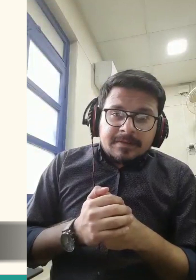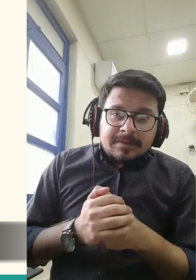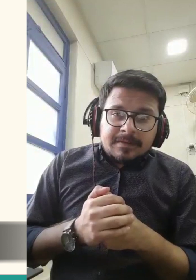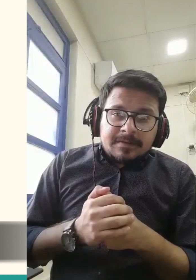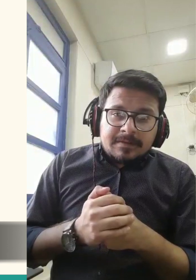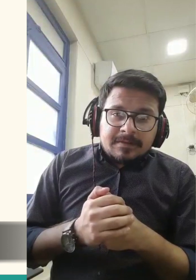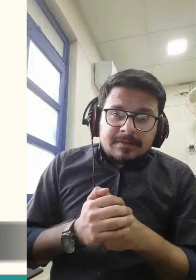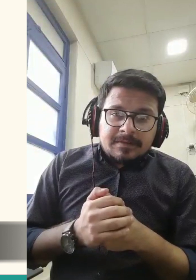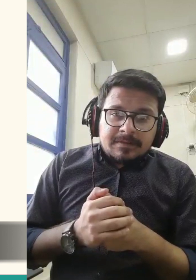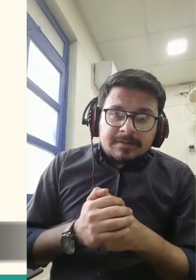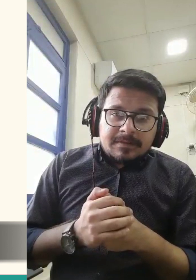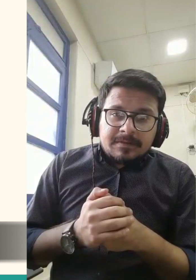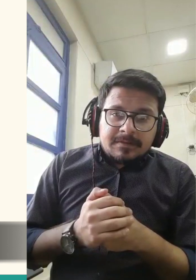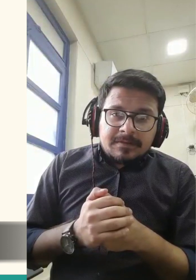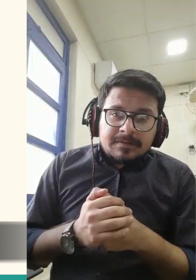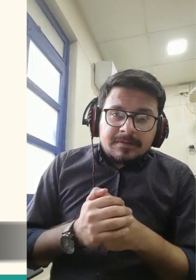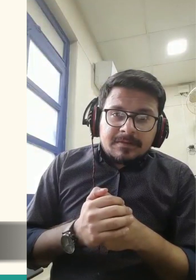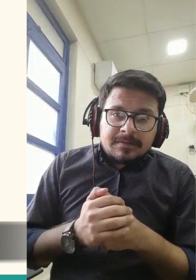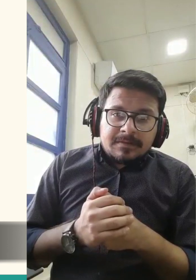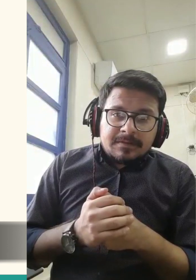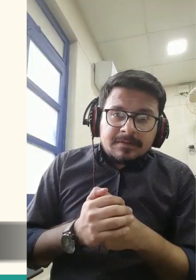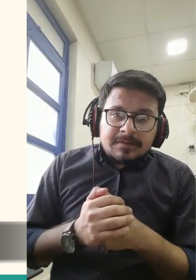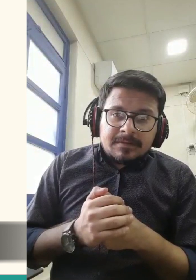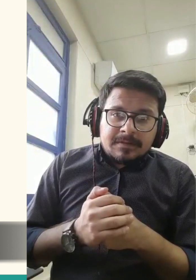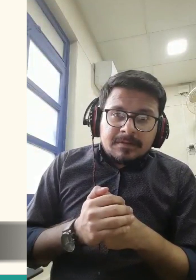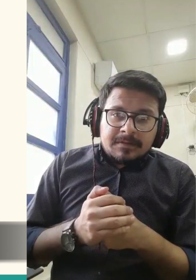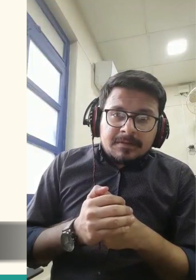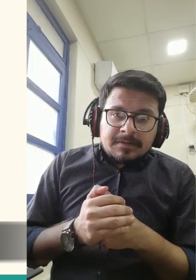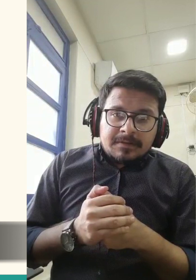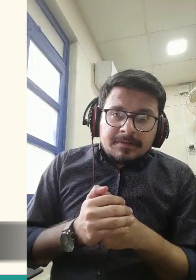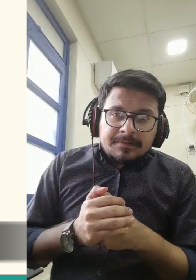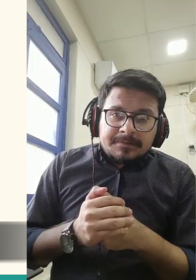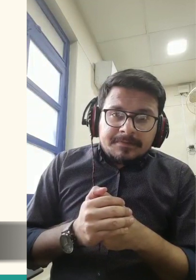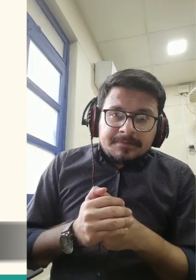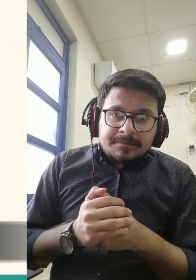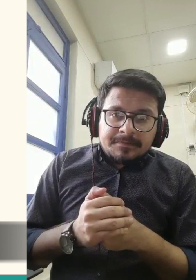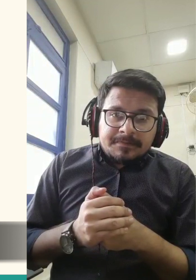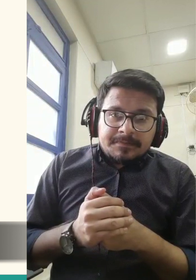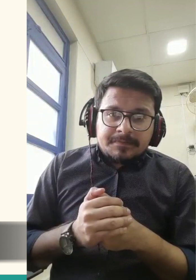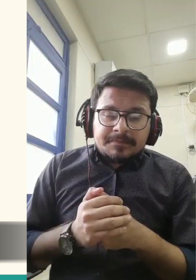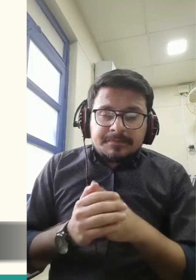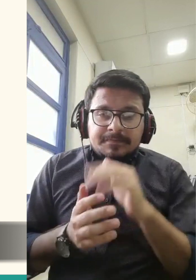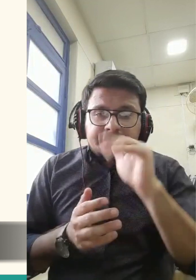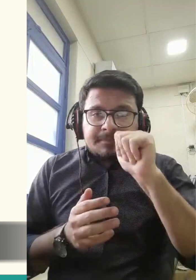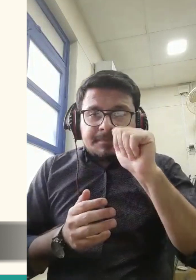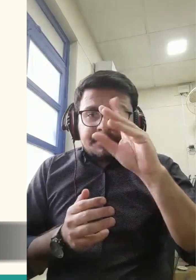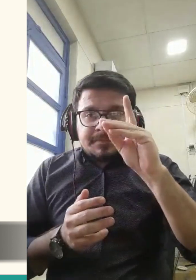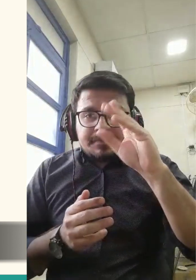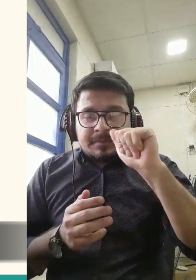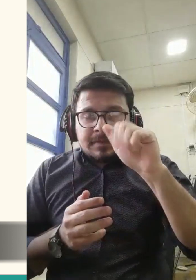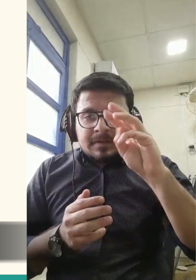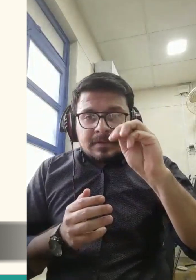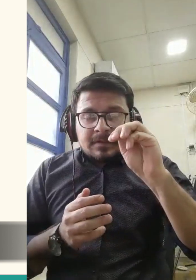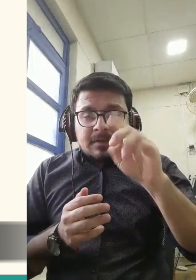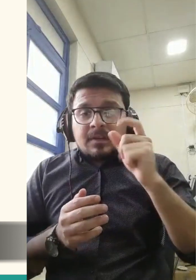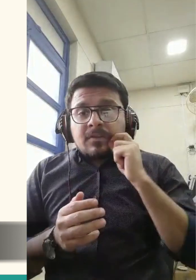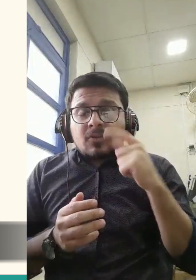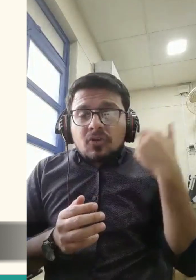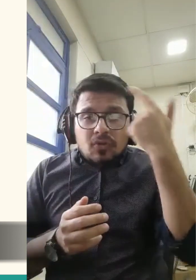Adam and Eve were cast out of the garden and into the wild to fend for